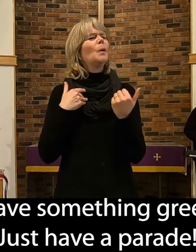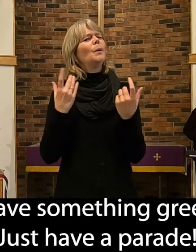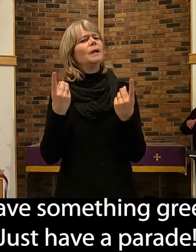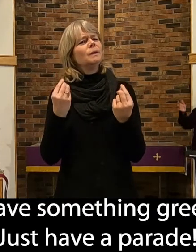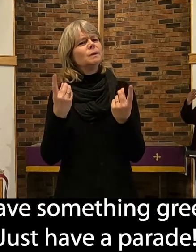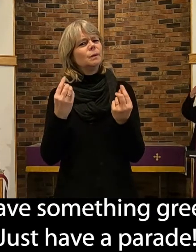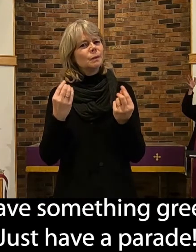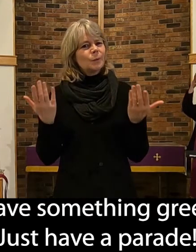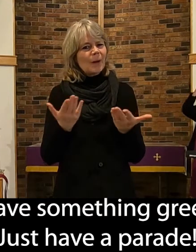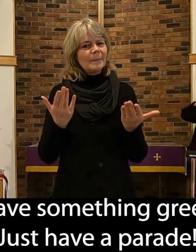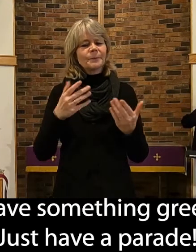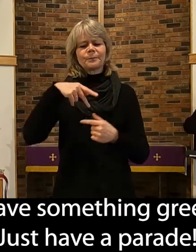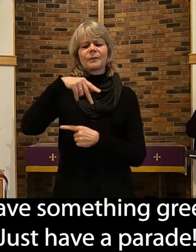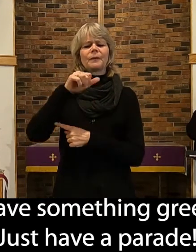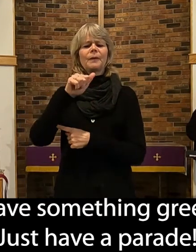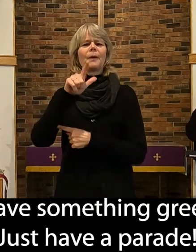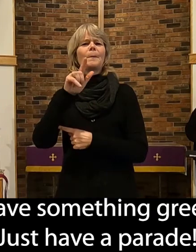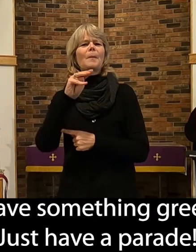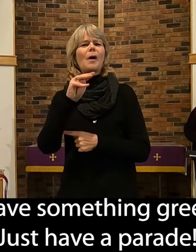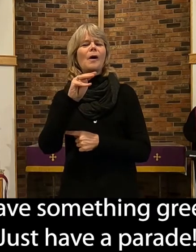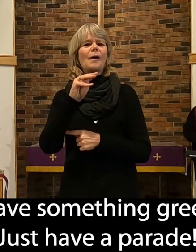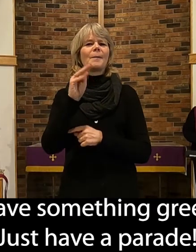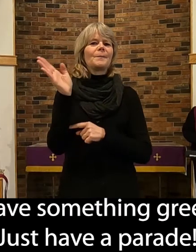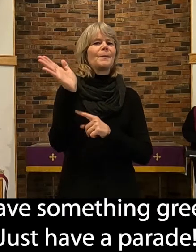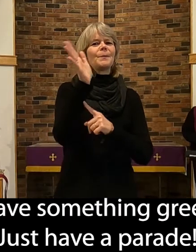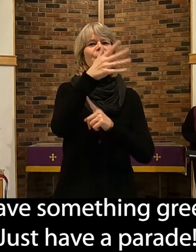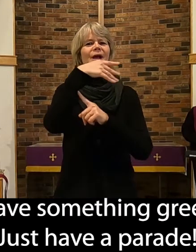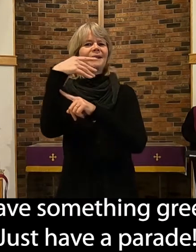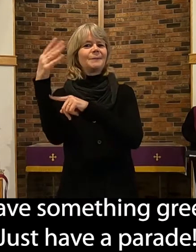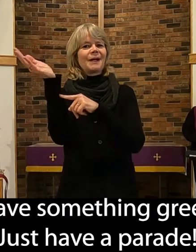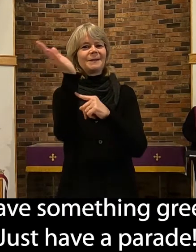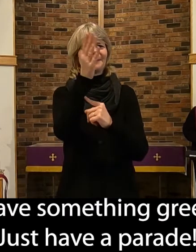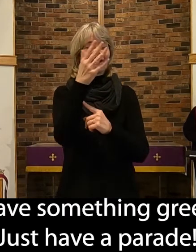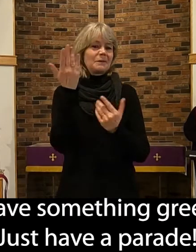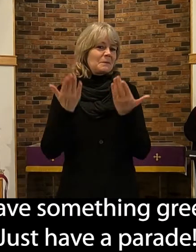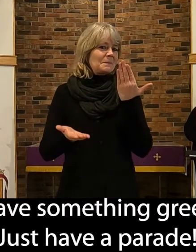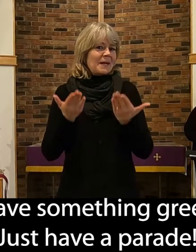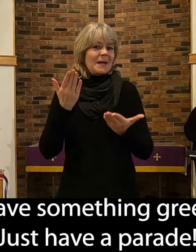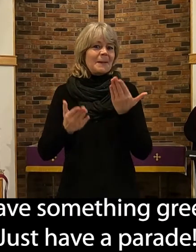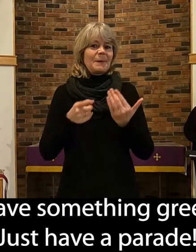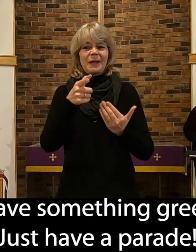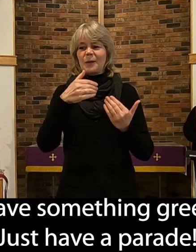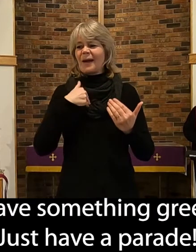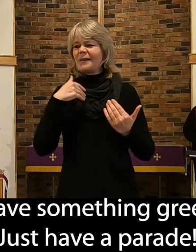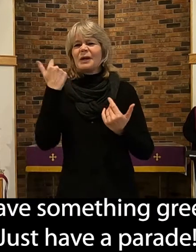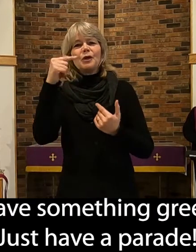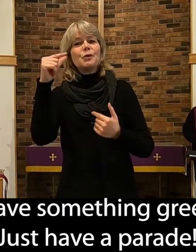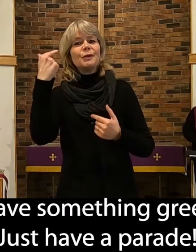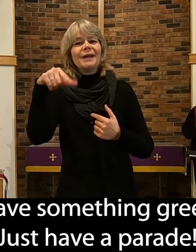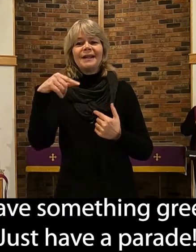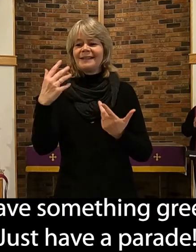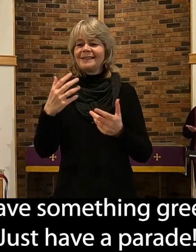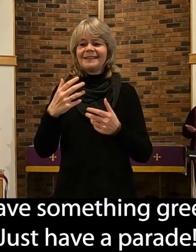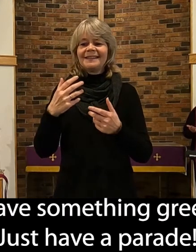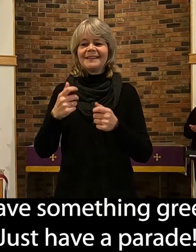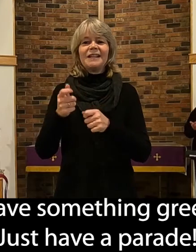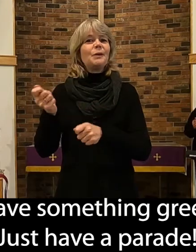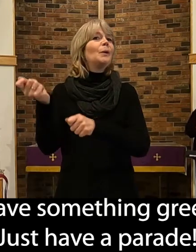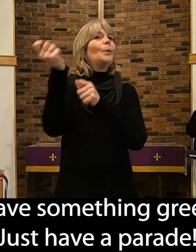wave a palm branch. So maybe you have some greens in your home, maybe you don't, and you just